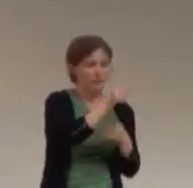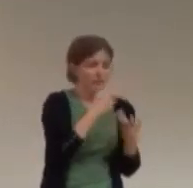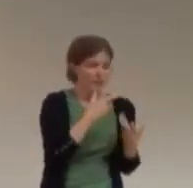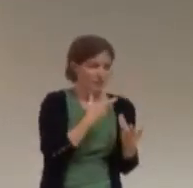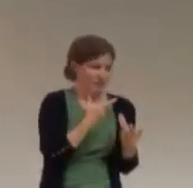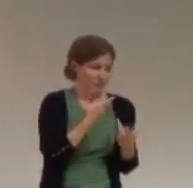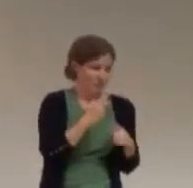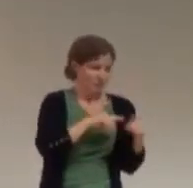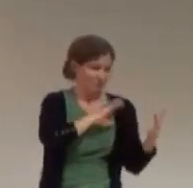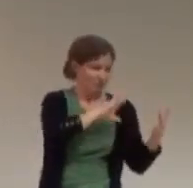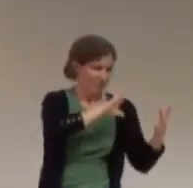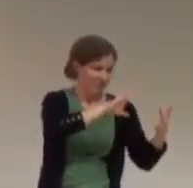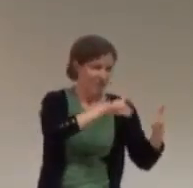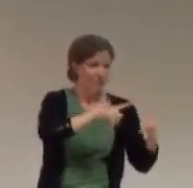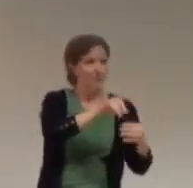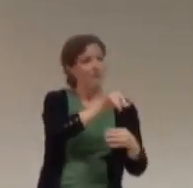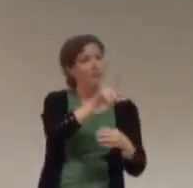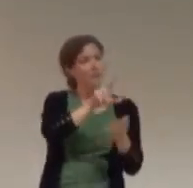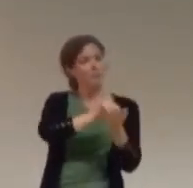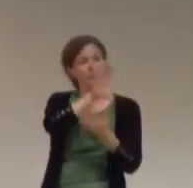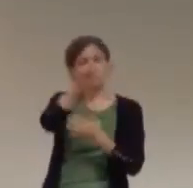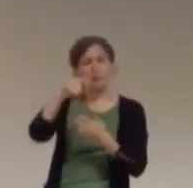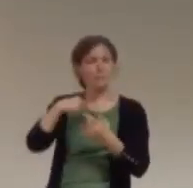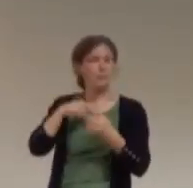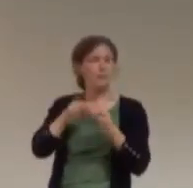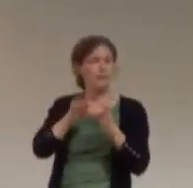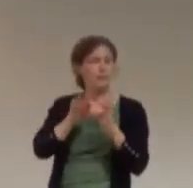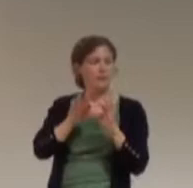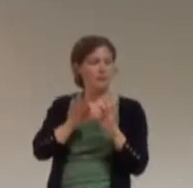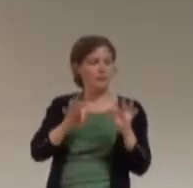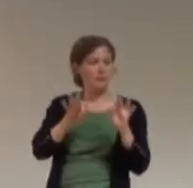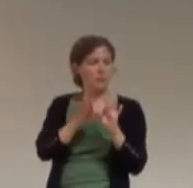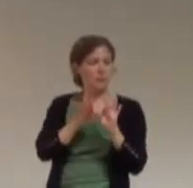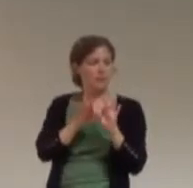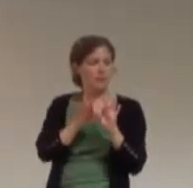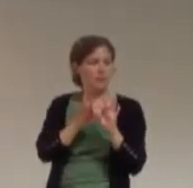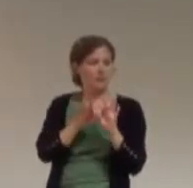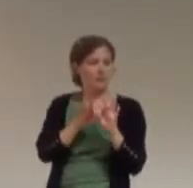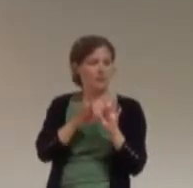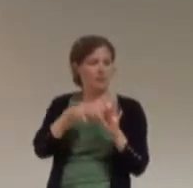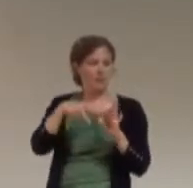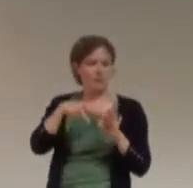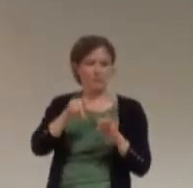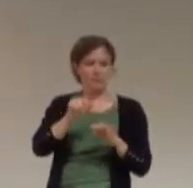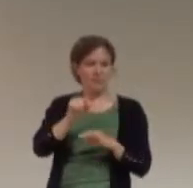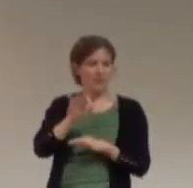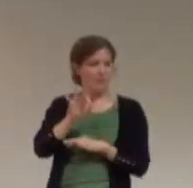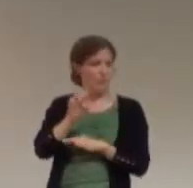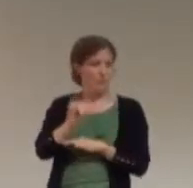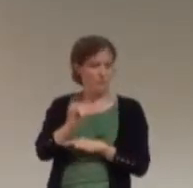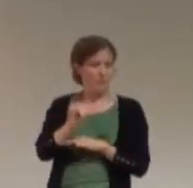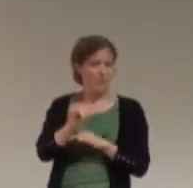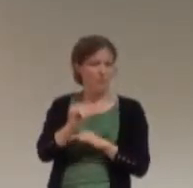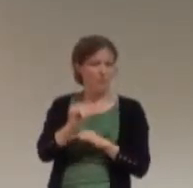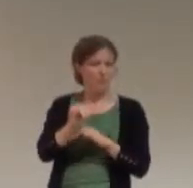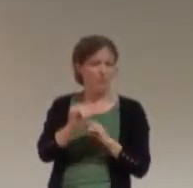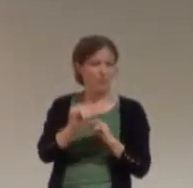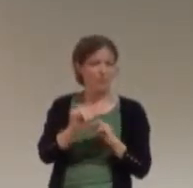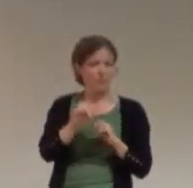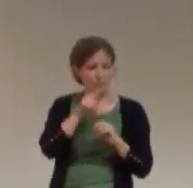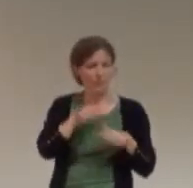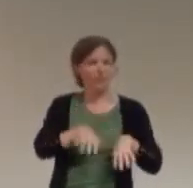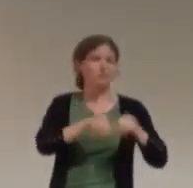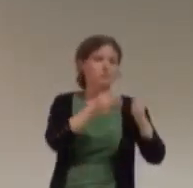many people. They're very obsessed with platform in nonfiction publishing. But the good news is you can also write a fiction book